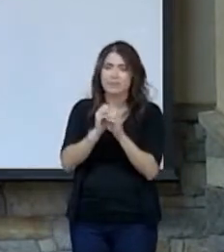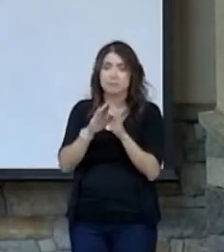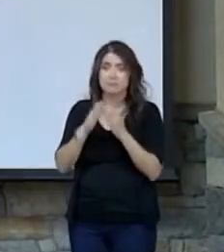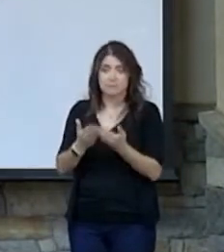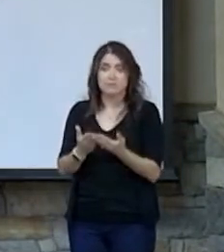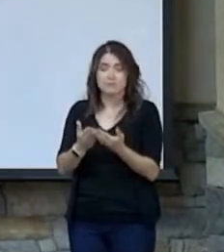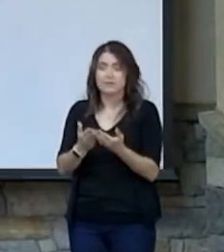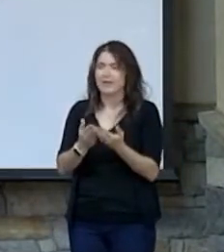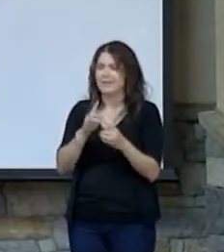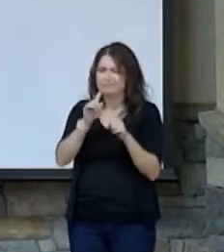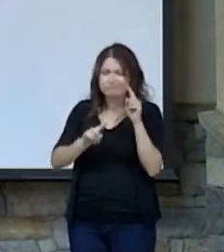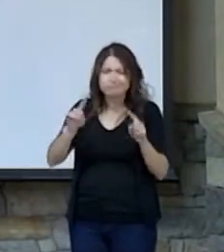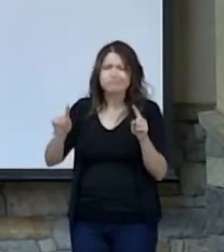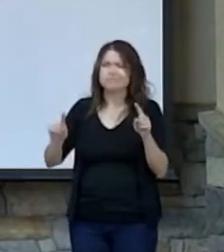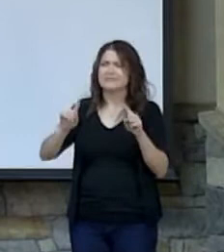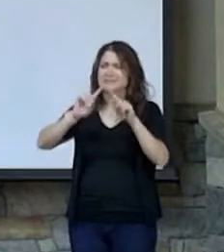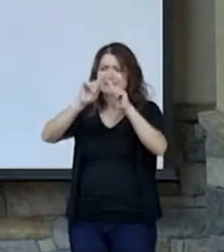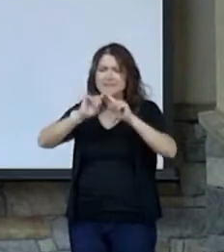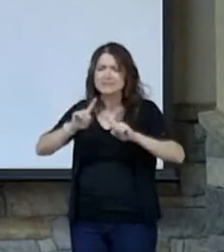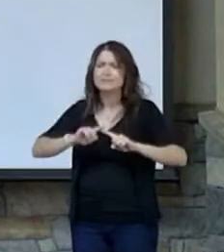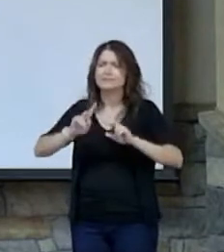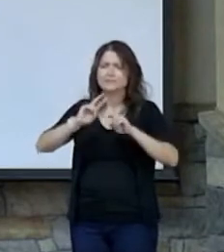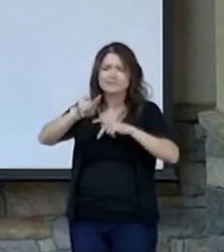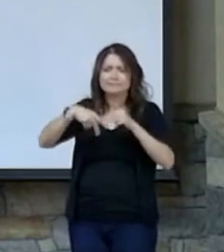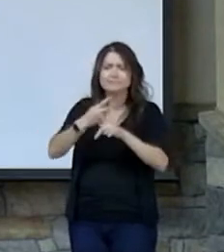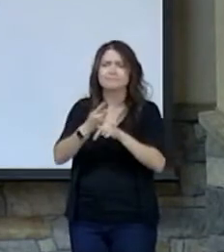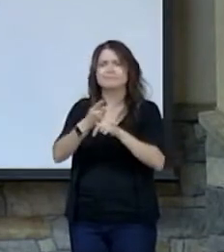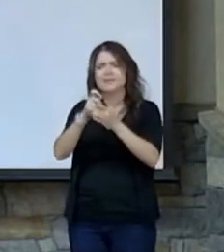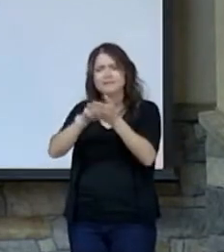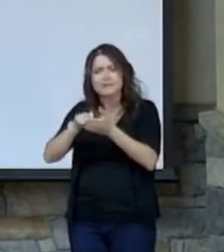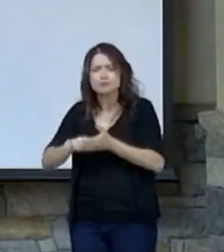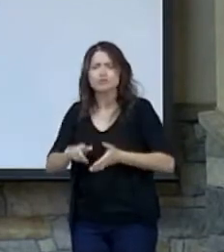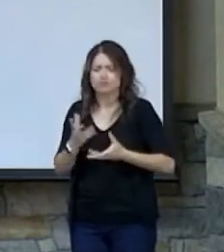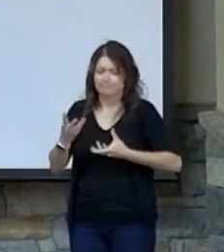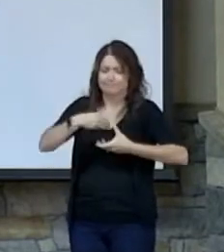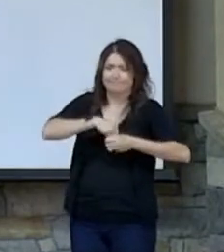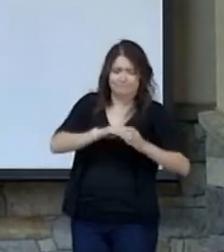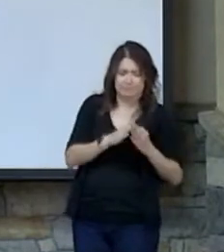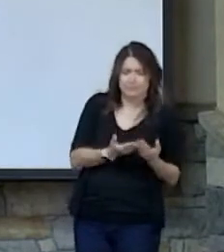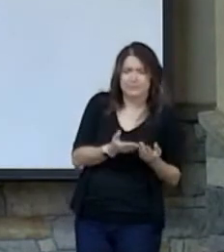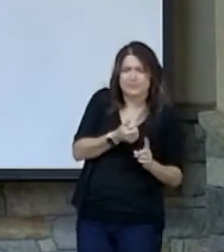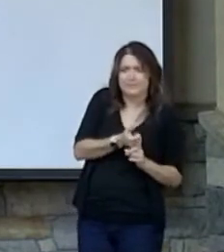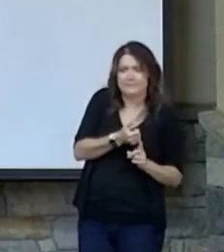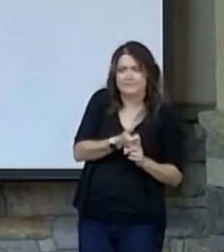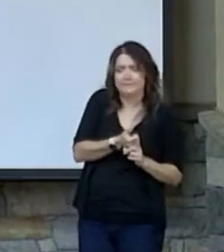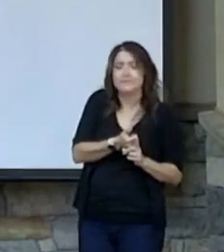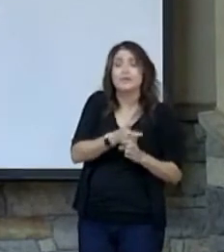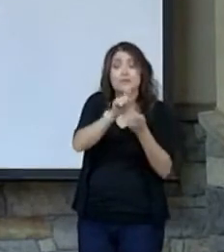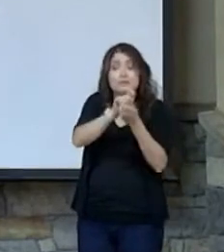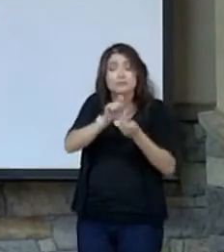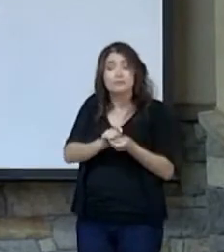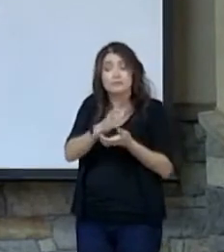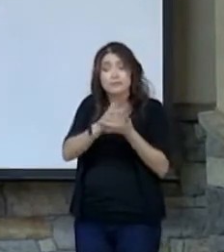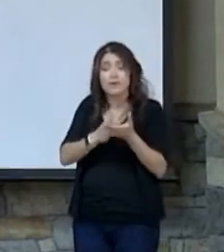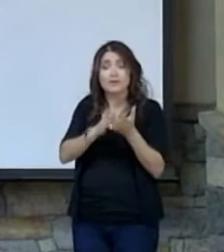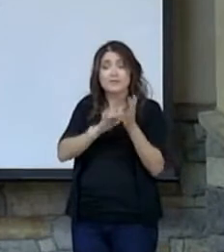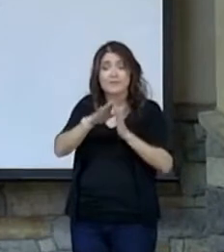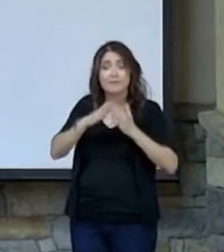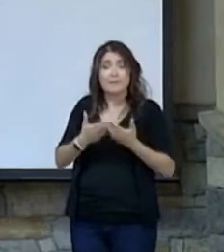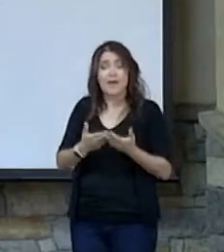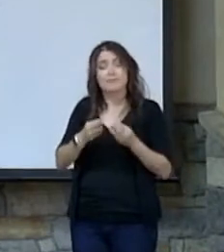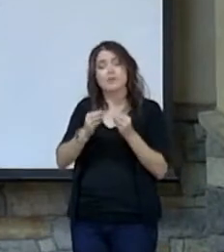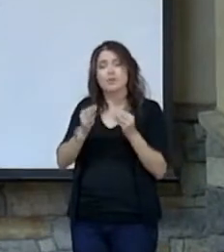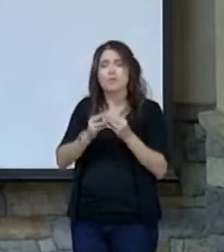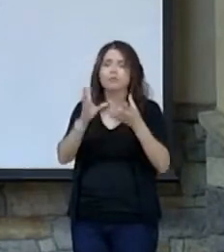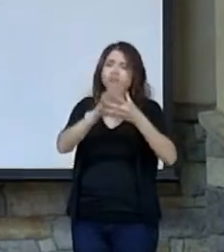made up of several different types of literature within itself. Certain parts of the Bible are narrative or